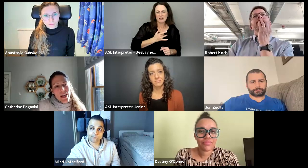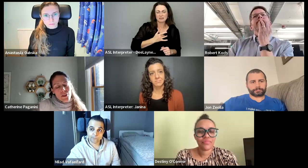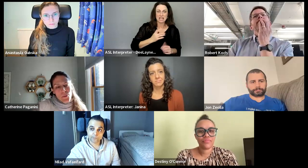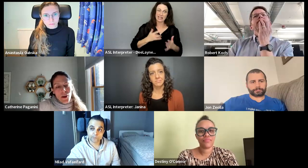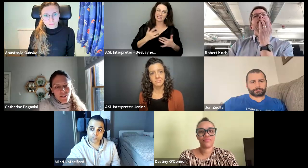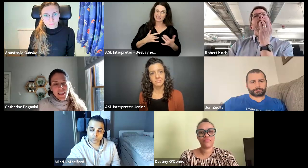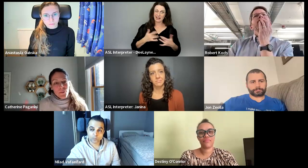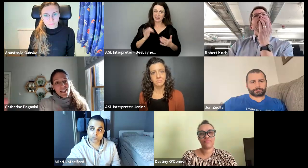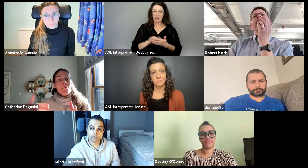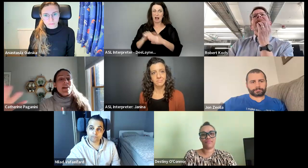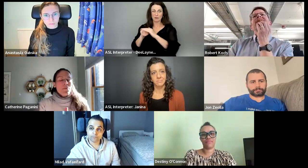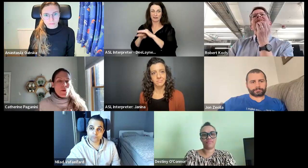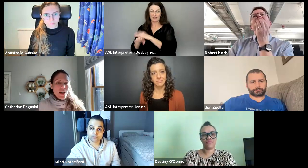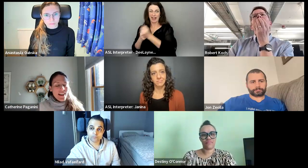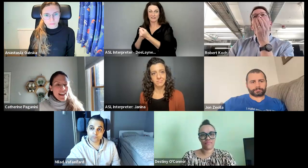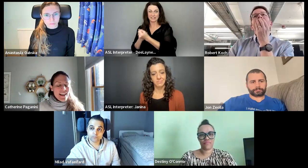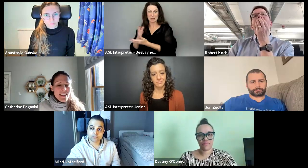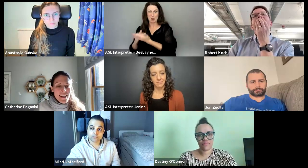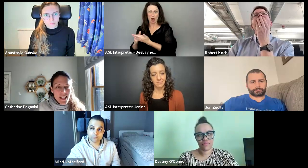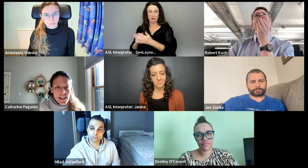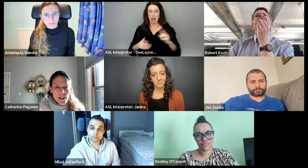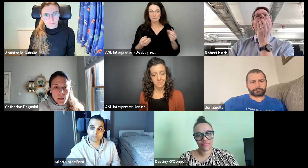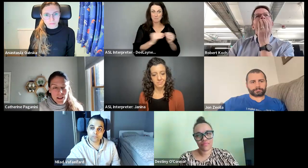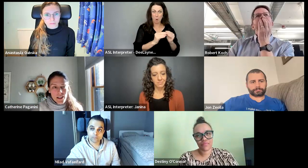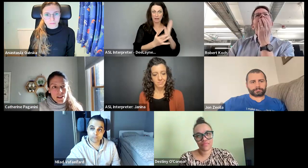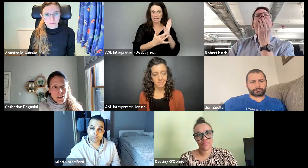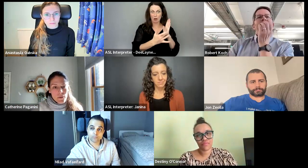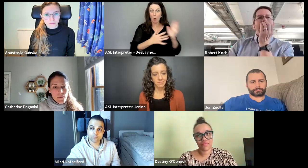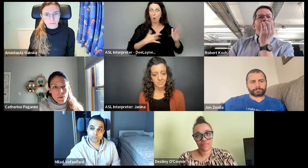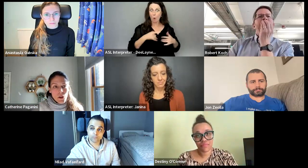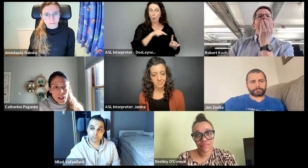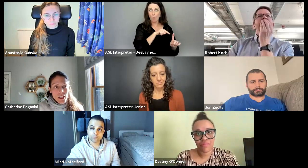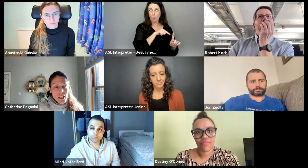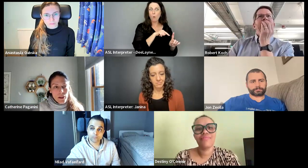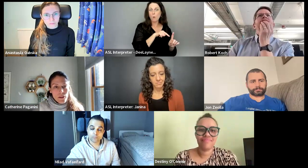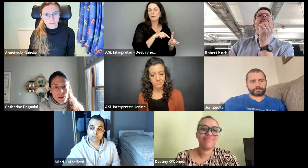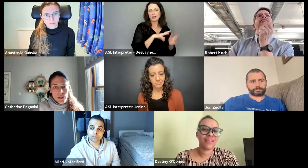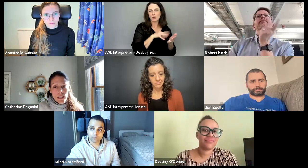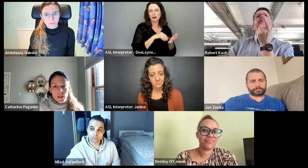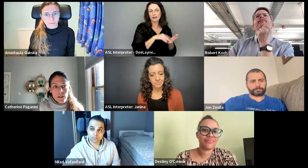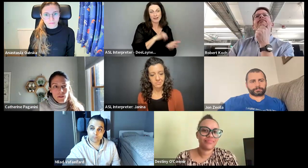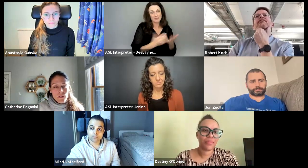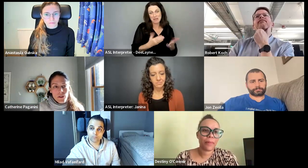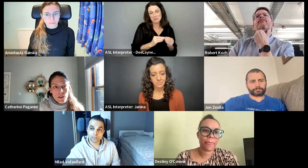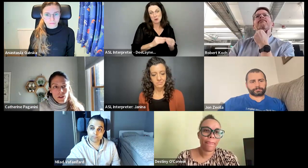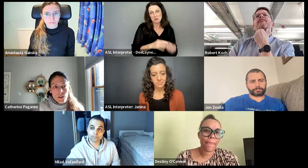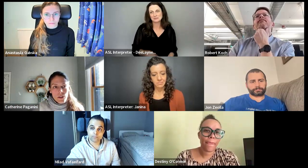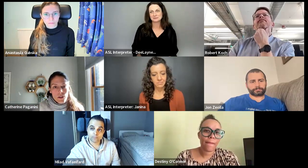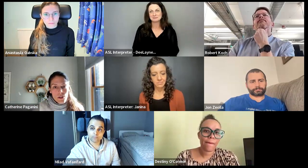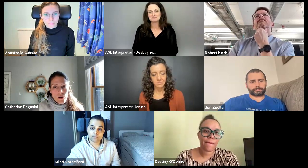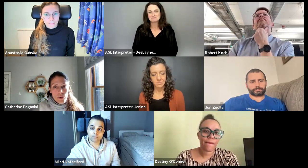excited about the advocacy part, right. But they may be more, uh, excited about the, um, learning about cloud native.